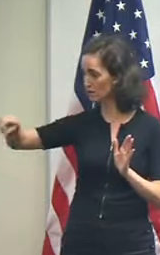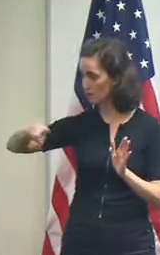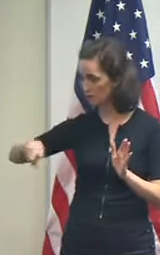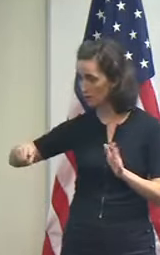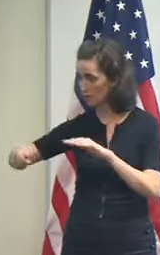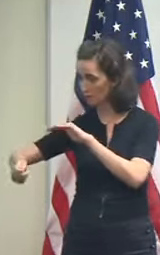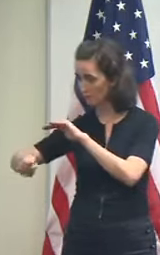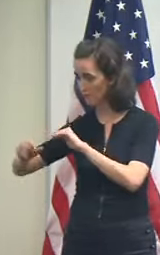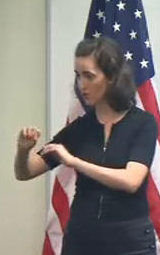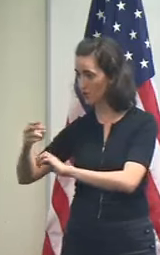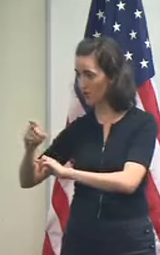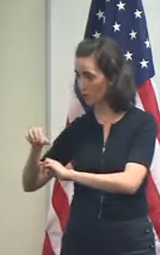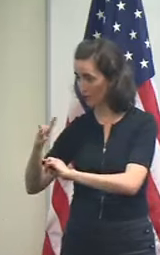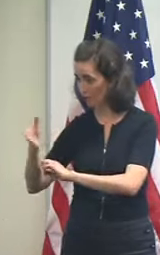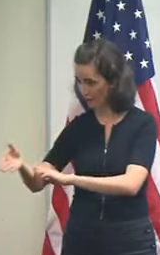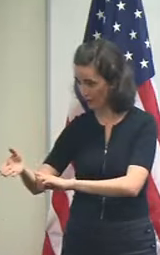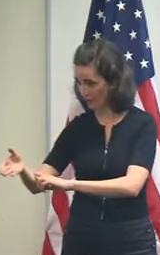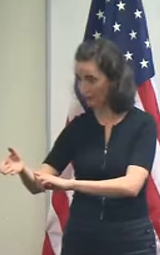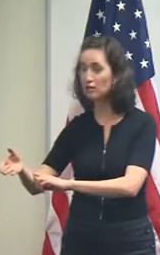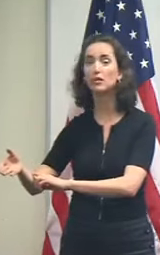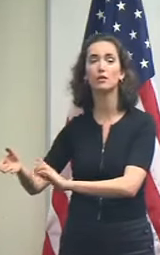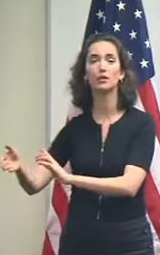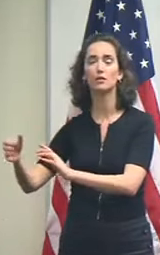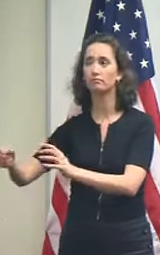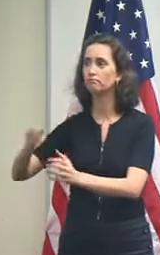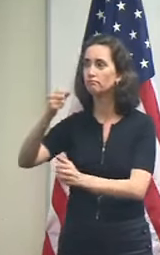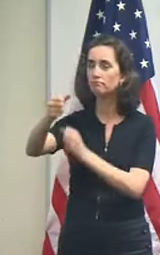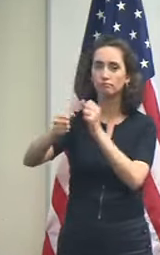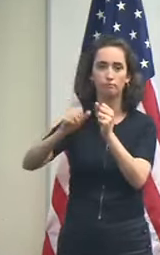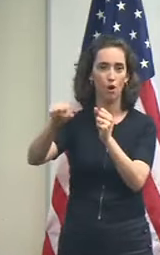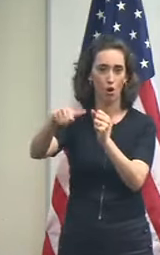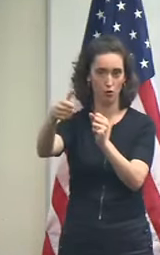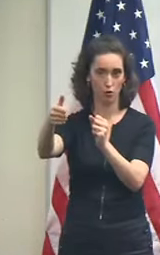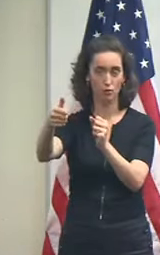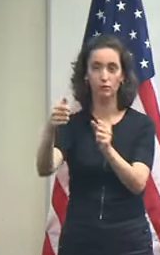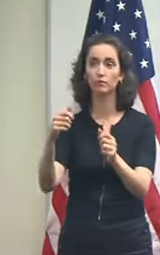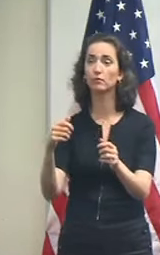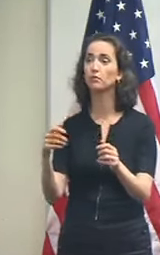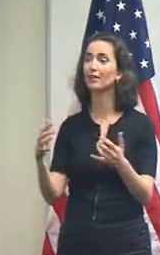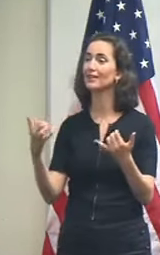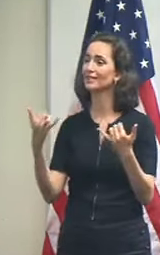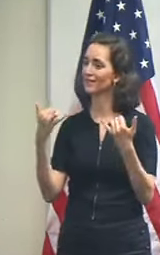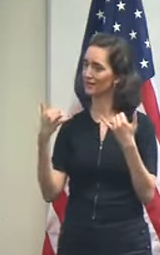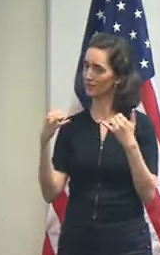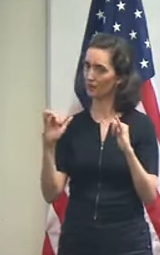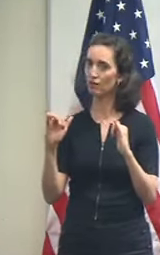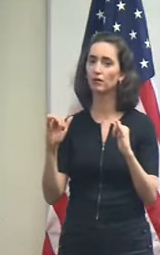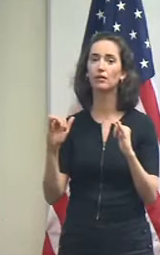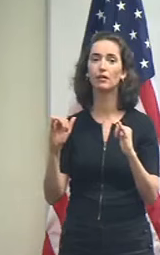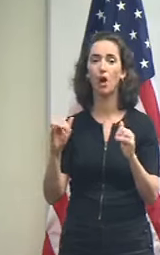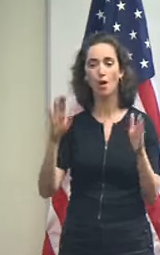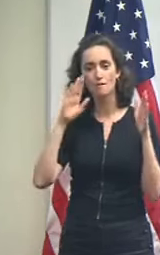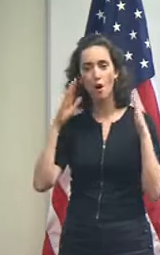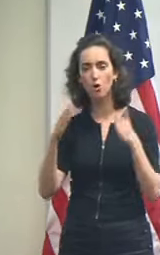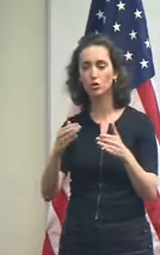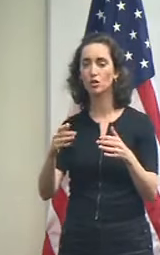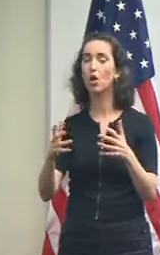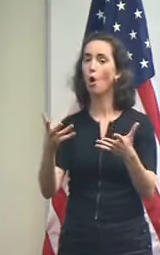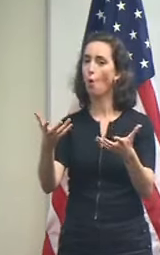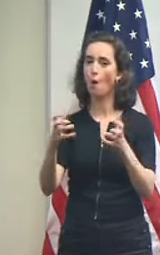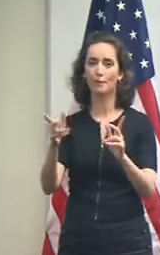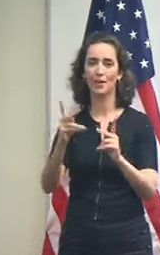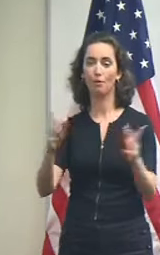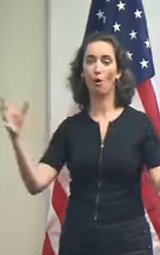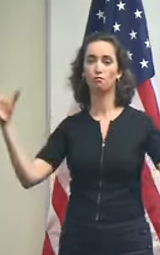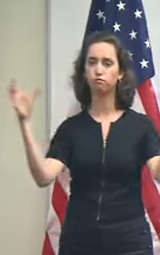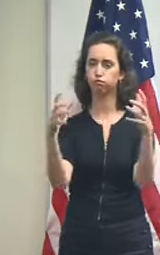to shelter as well and then the focus will remain on sheltering in non-congregate shelters